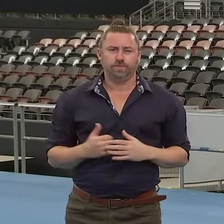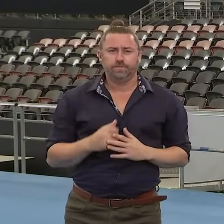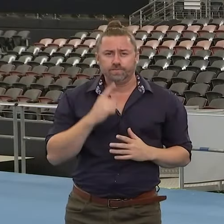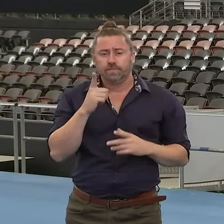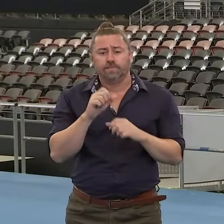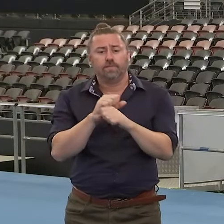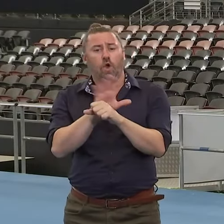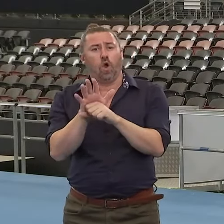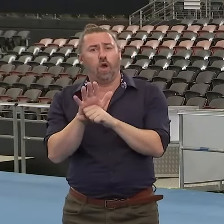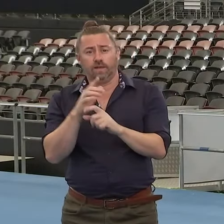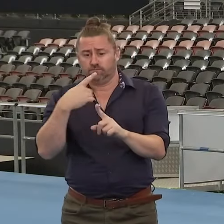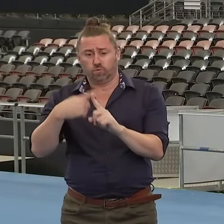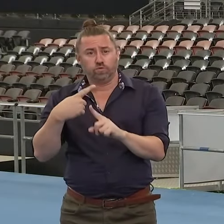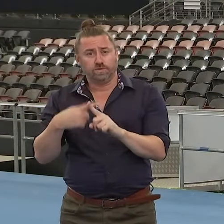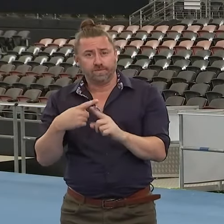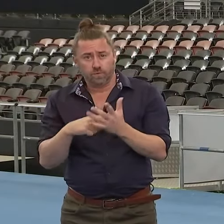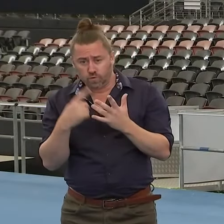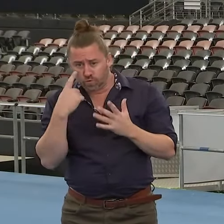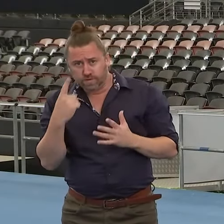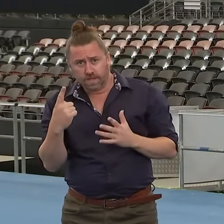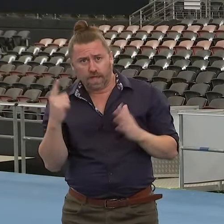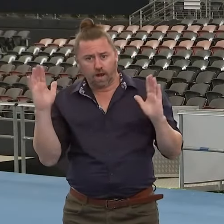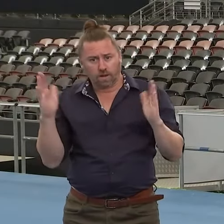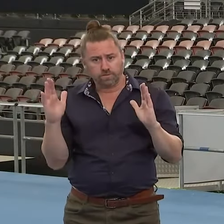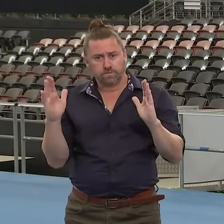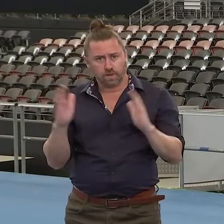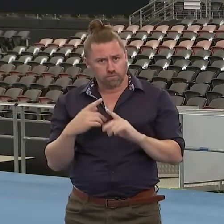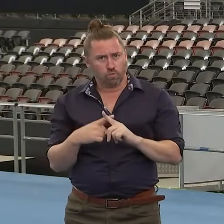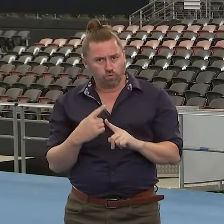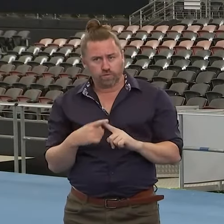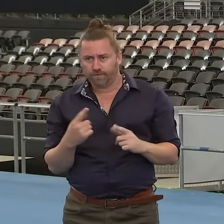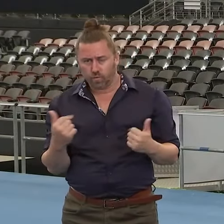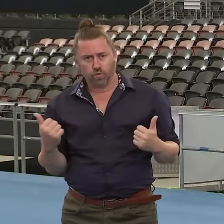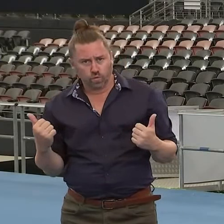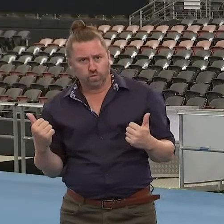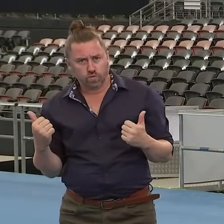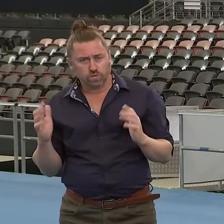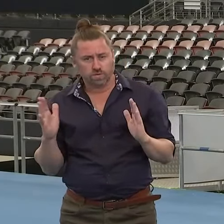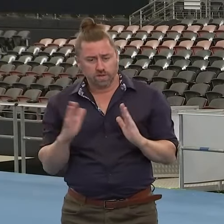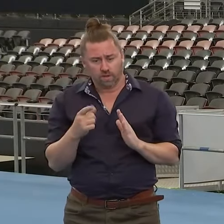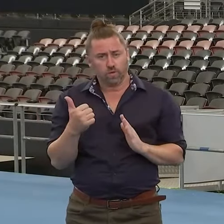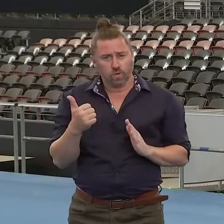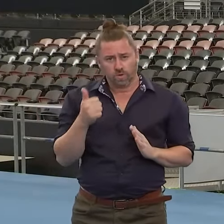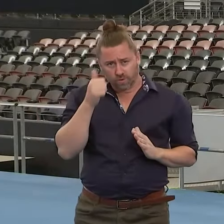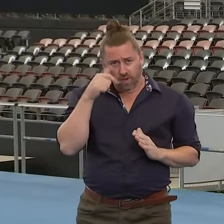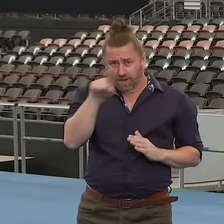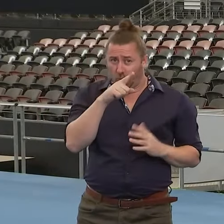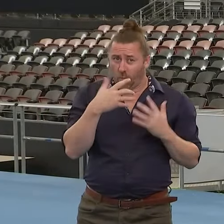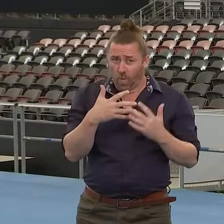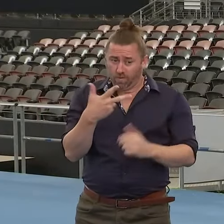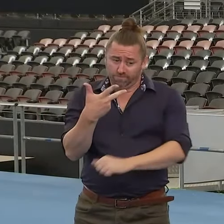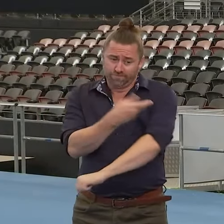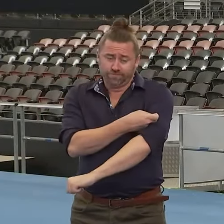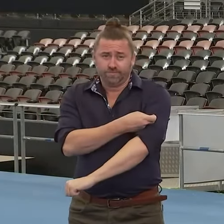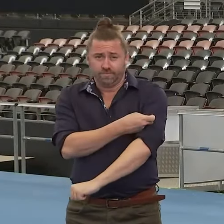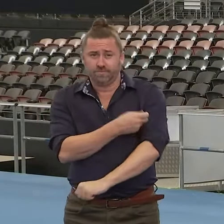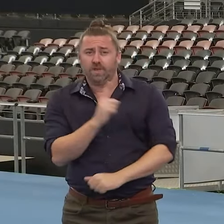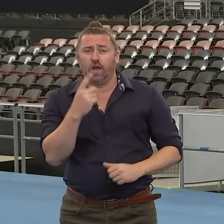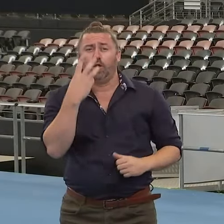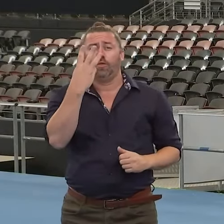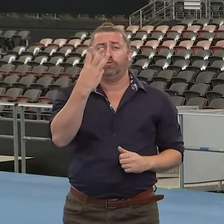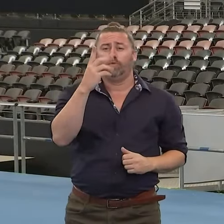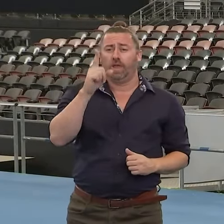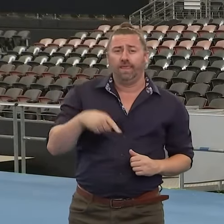hospitals is very positive to see those numbers coming down. I can report that now we have only 3,411